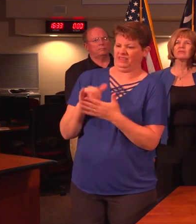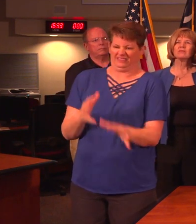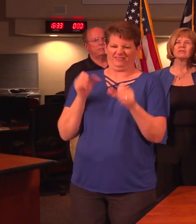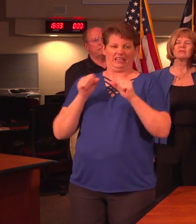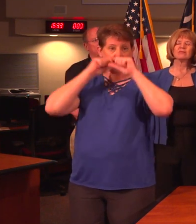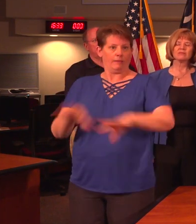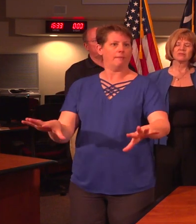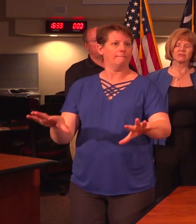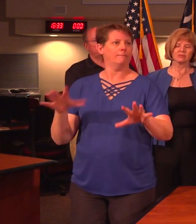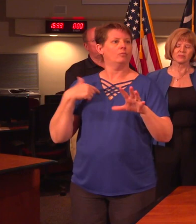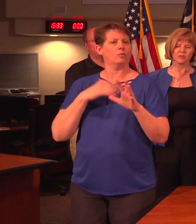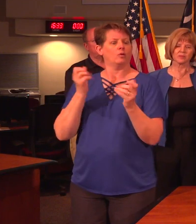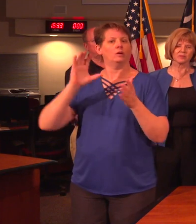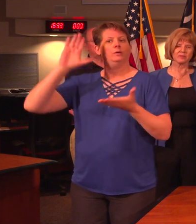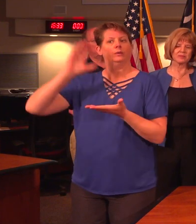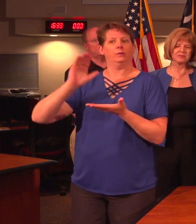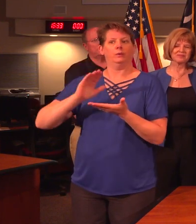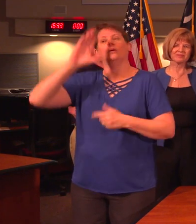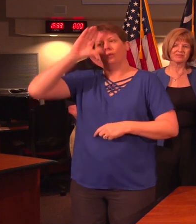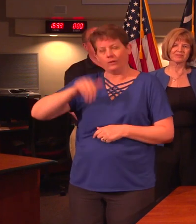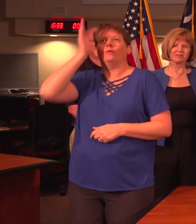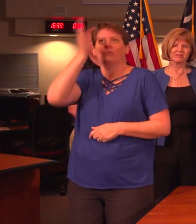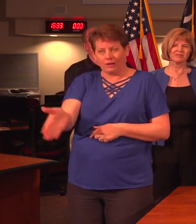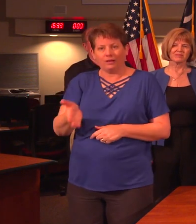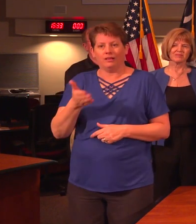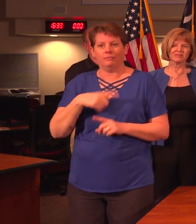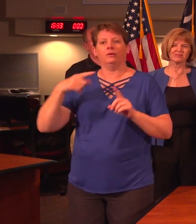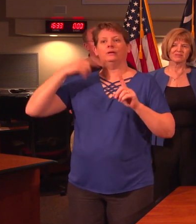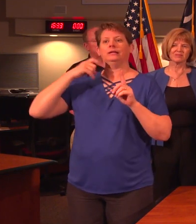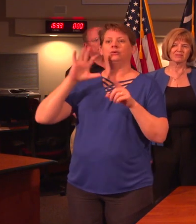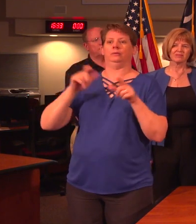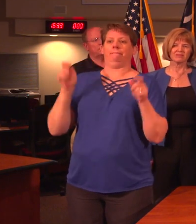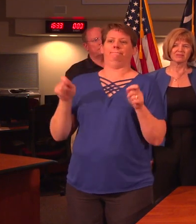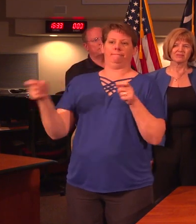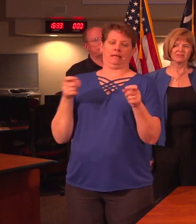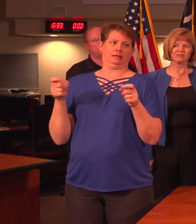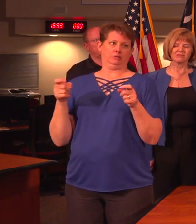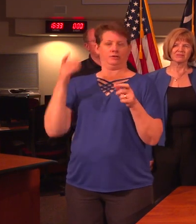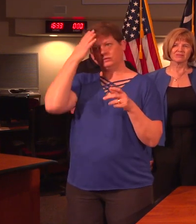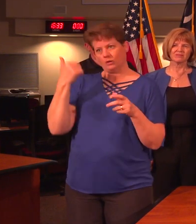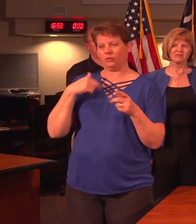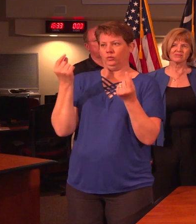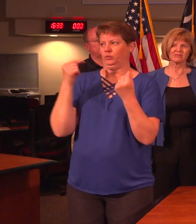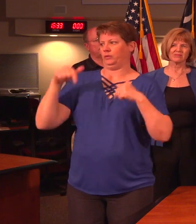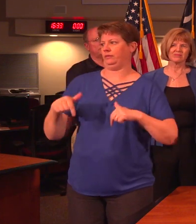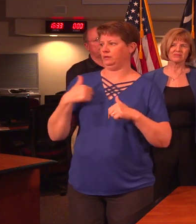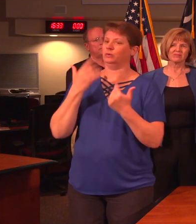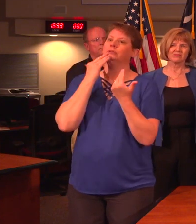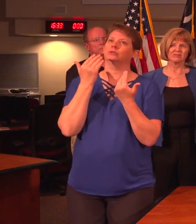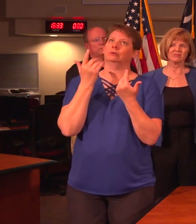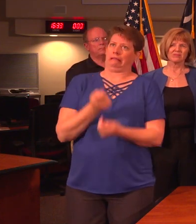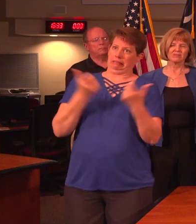spread, and we want to have a, if we know it's going to spread, we need it to be manageable, and that's why we're taking these steps. We'd like to